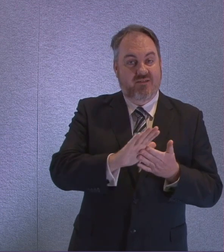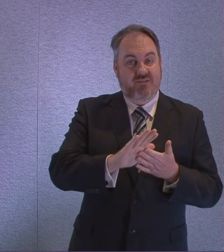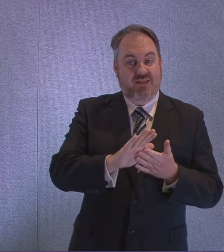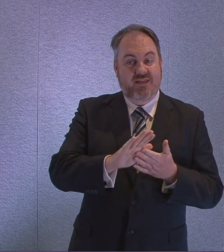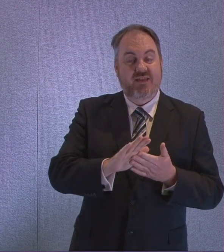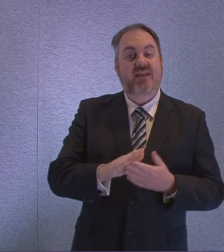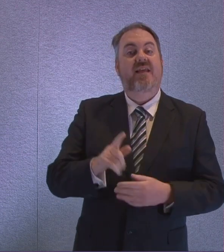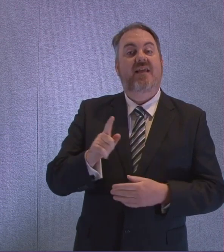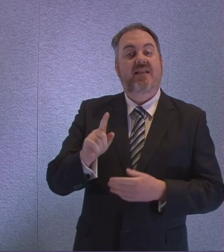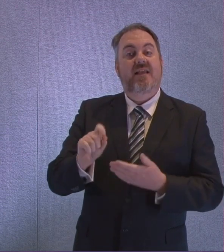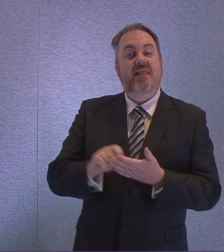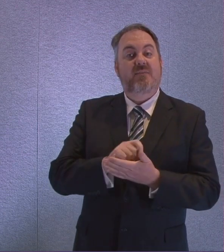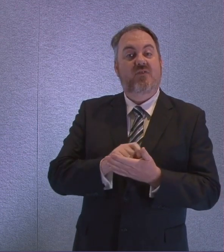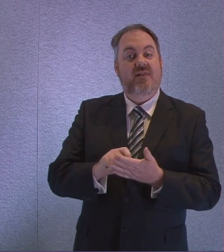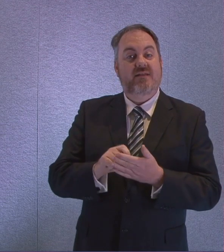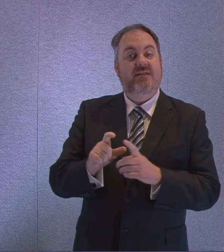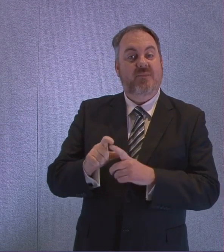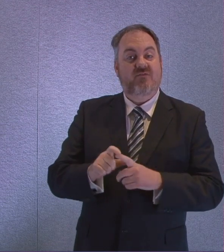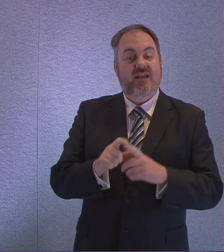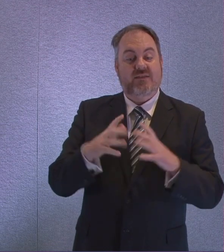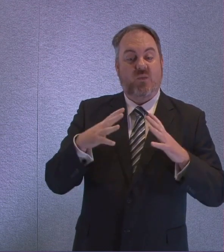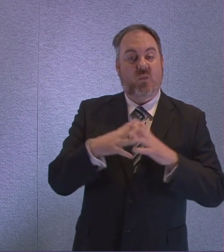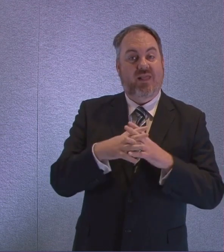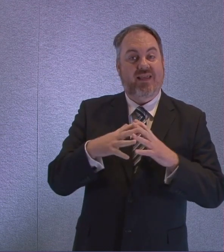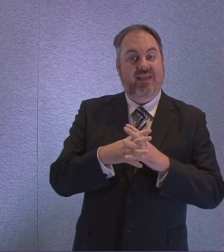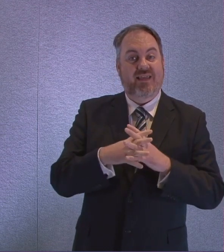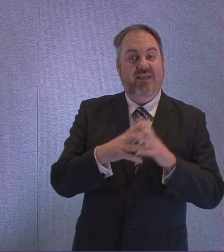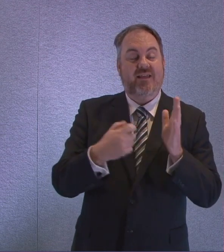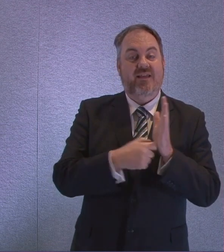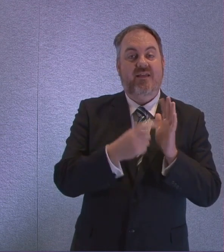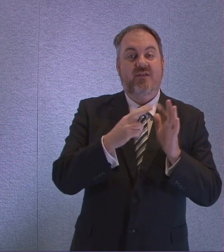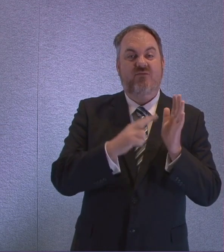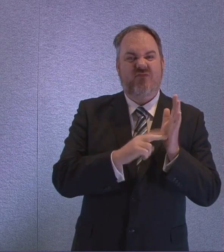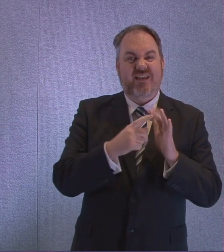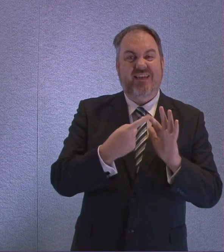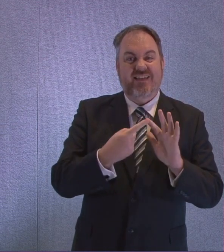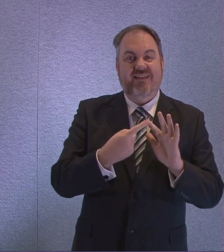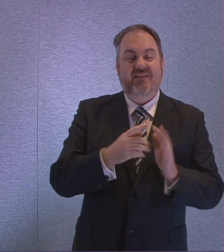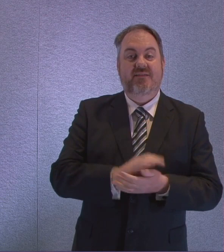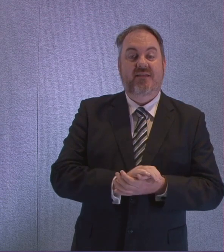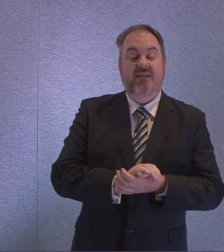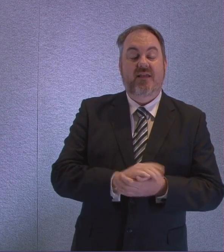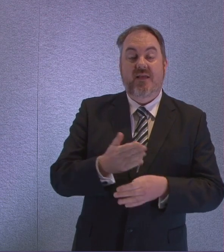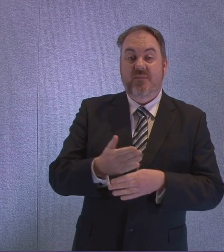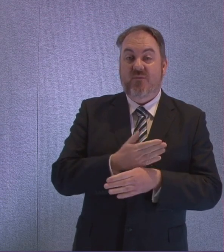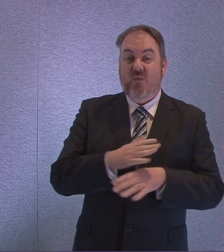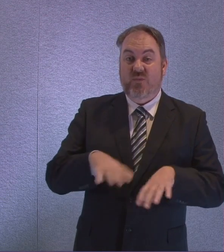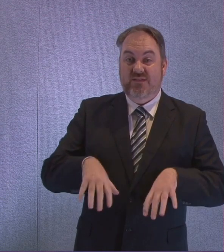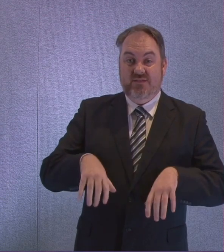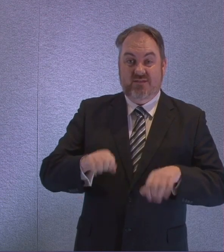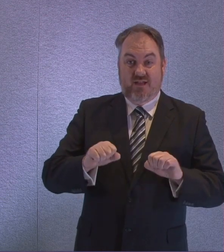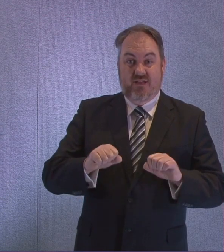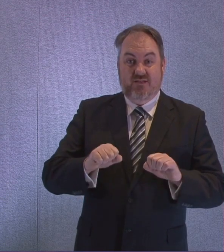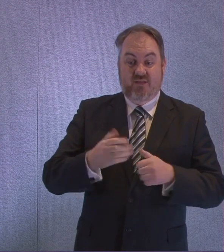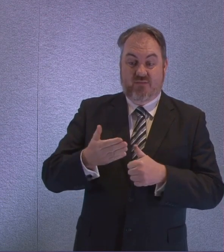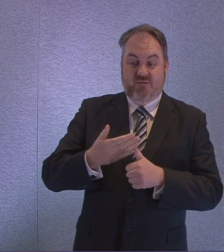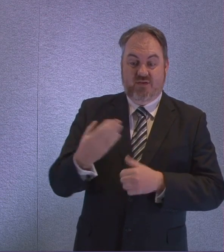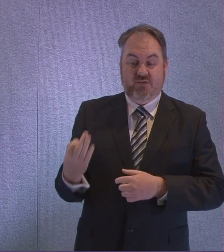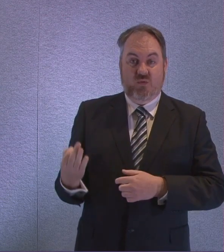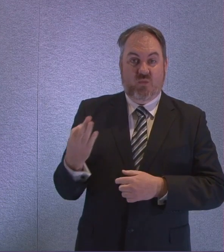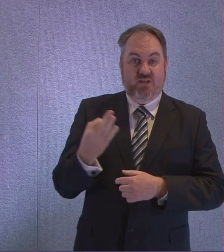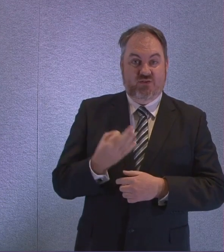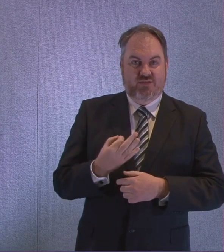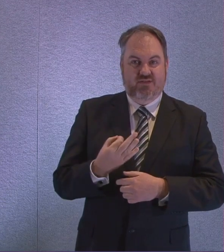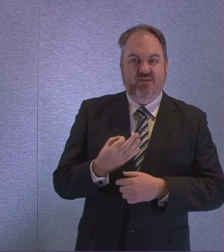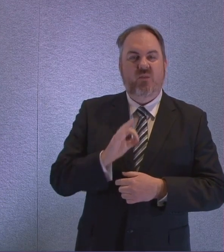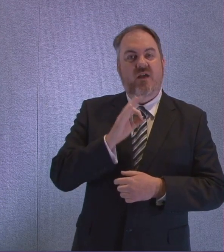Liberal Democrats, Willie Rennie. Now, before we turn to our first question, I'm going to ask the First Minister if she can bring us a brief